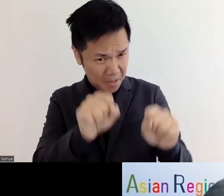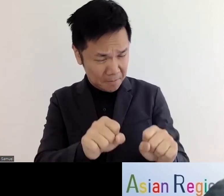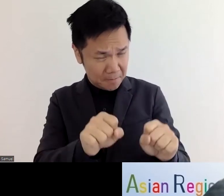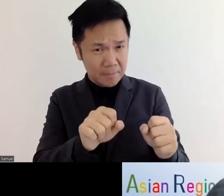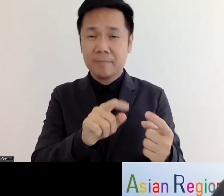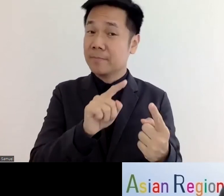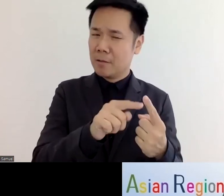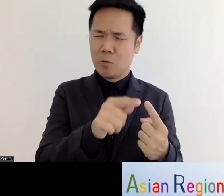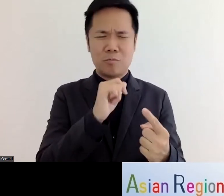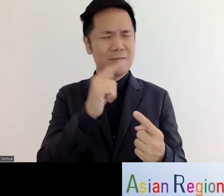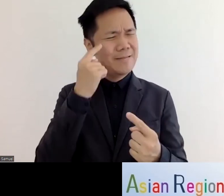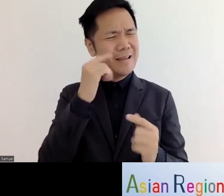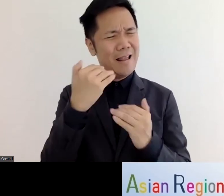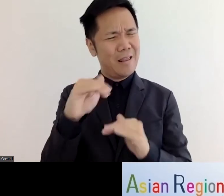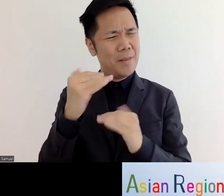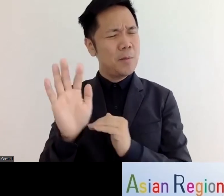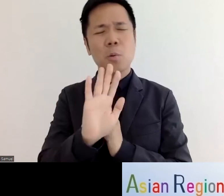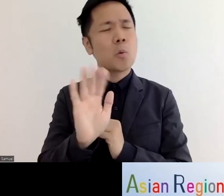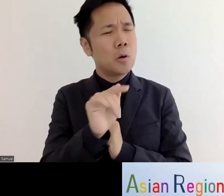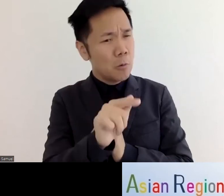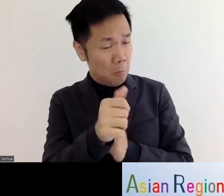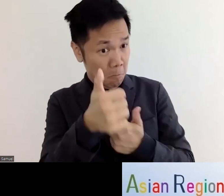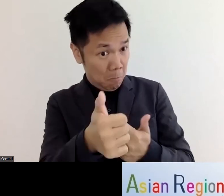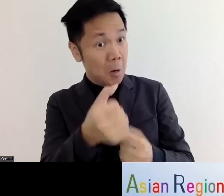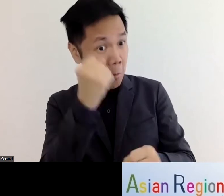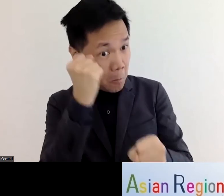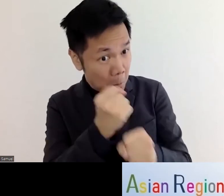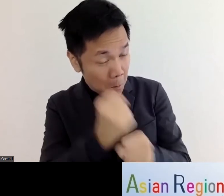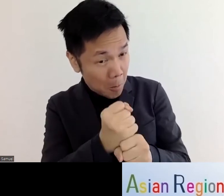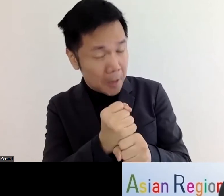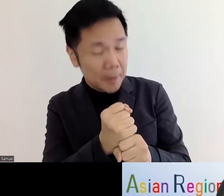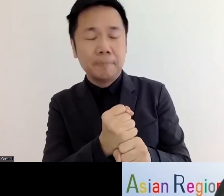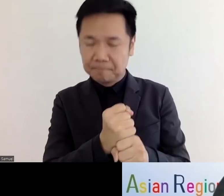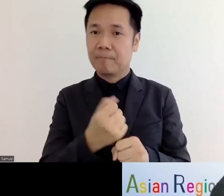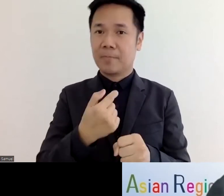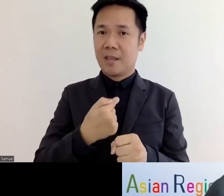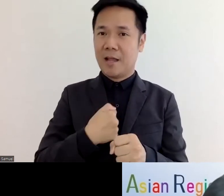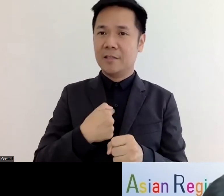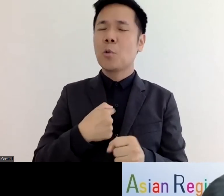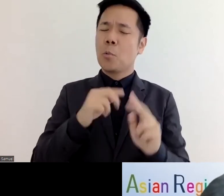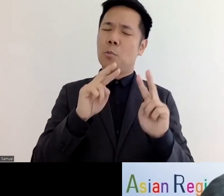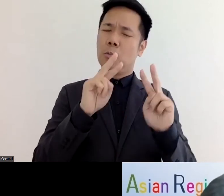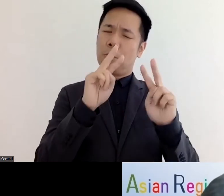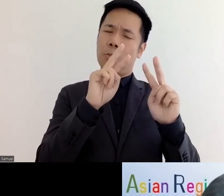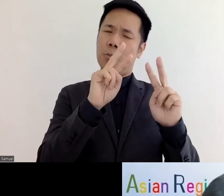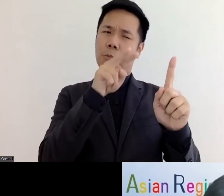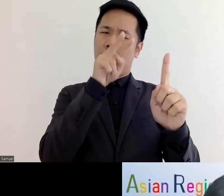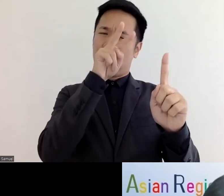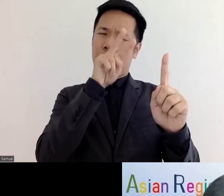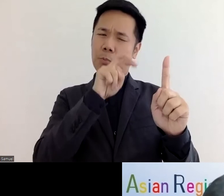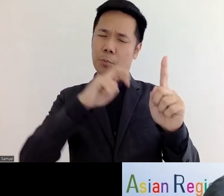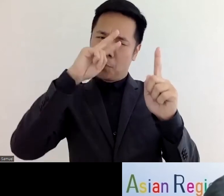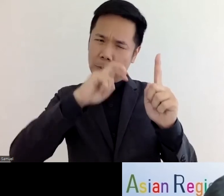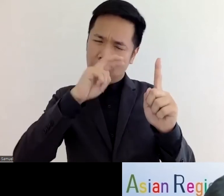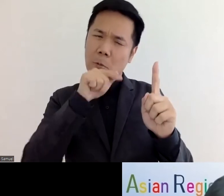person with disability cannot do uh the job analysis or the employers can uh investigate what the person with disability